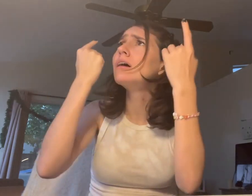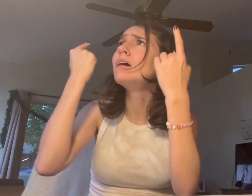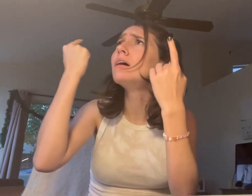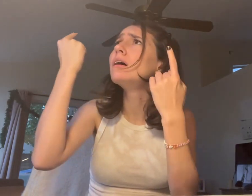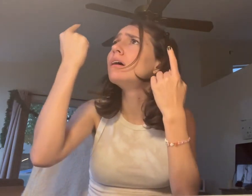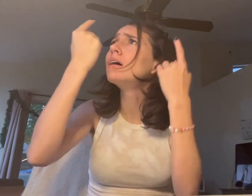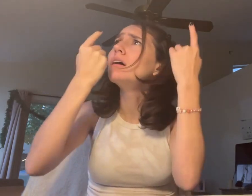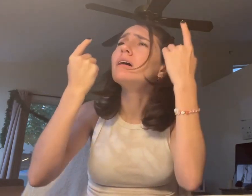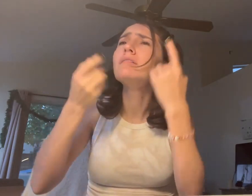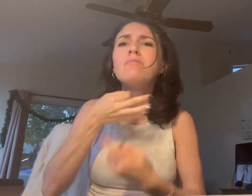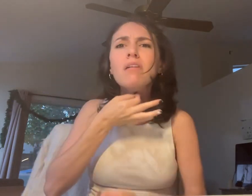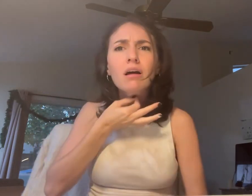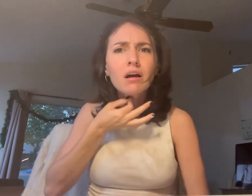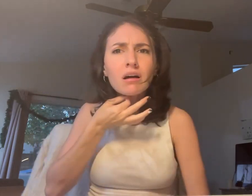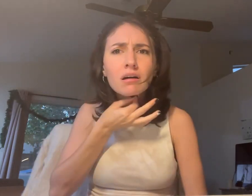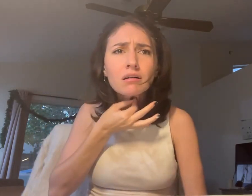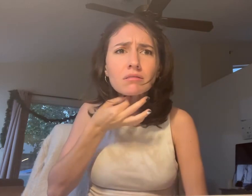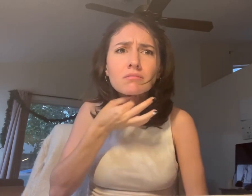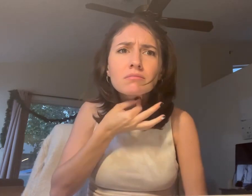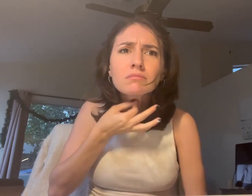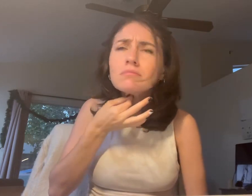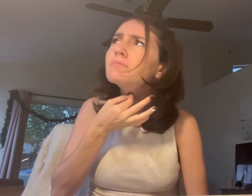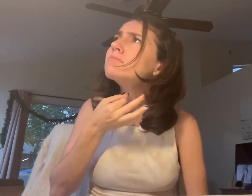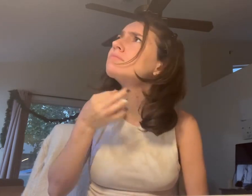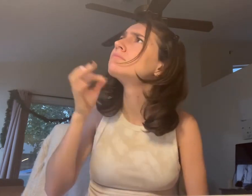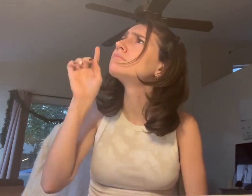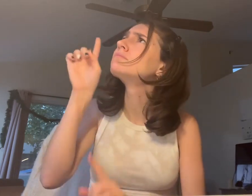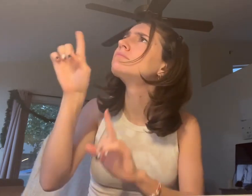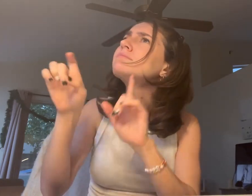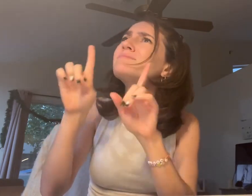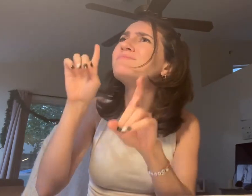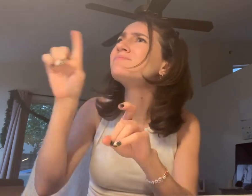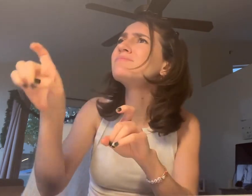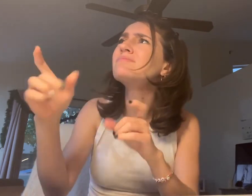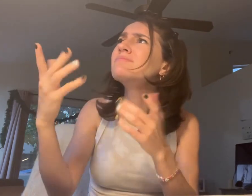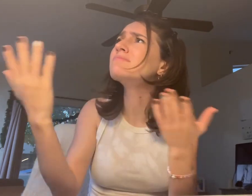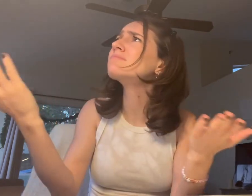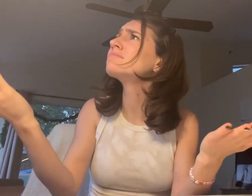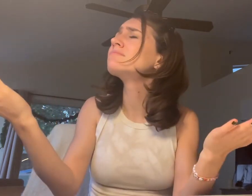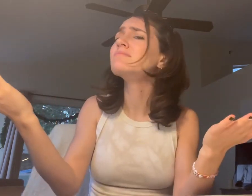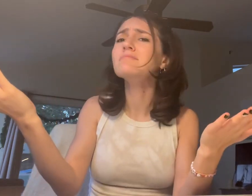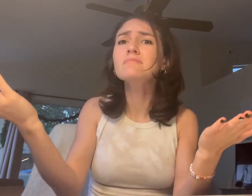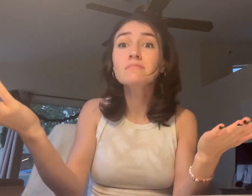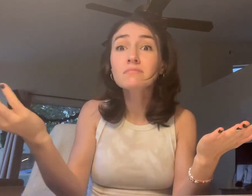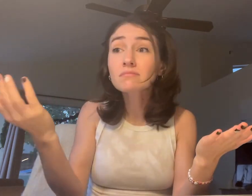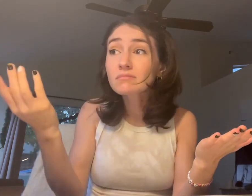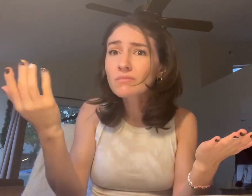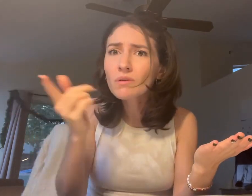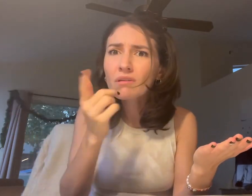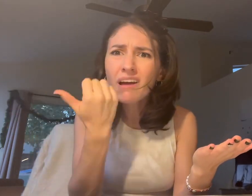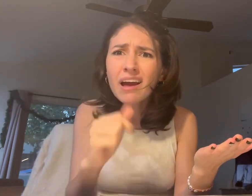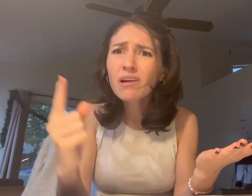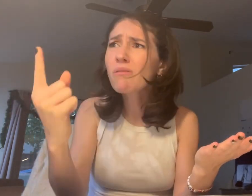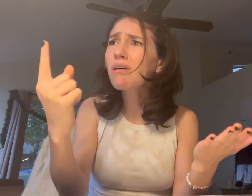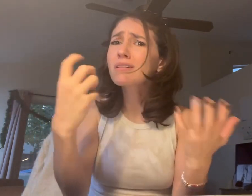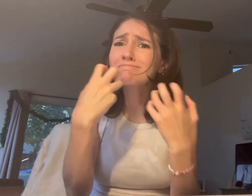does anyone care? She's